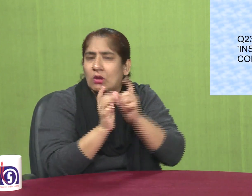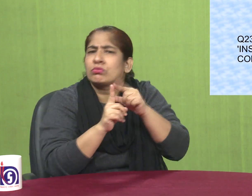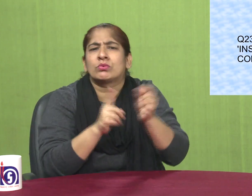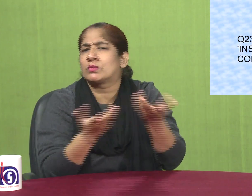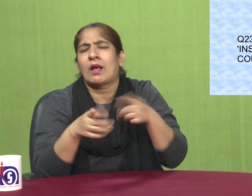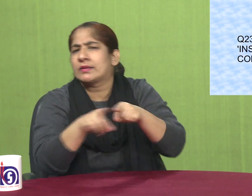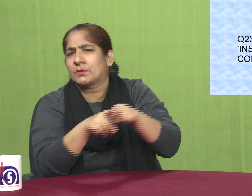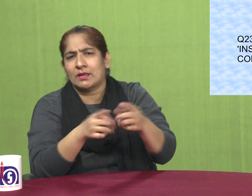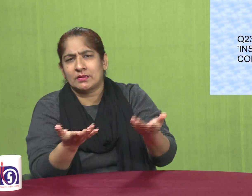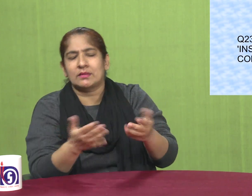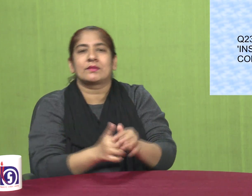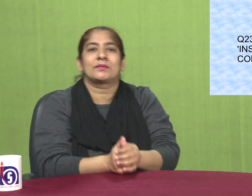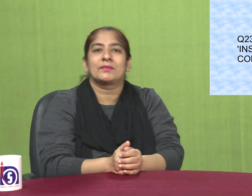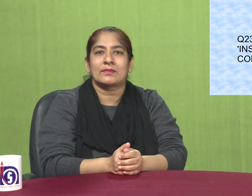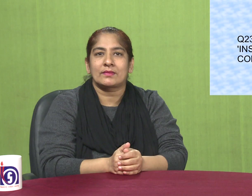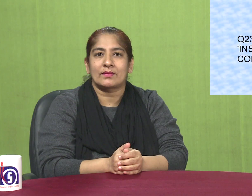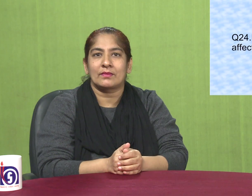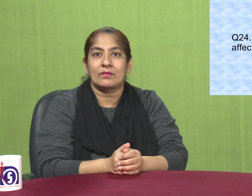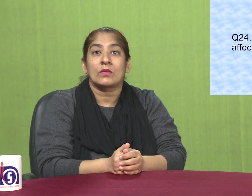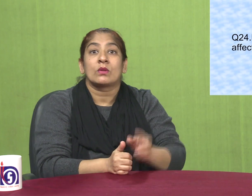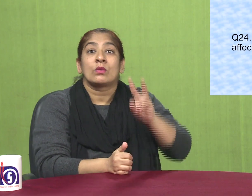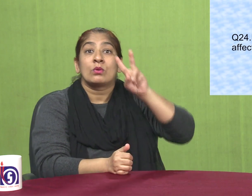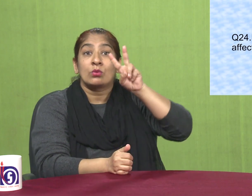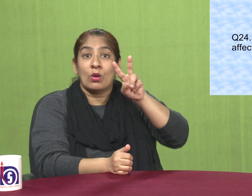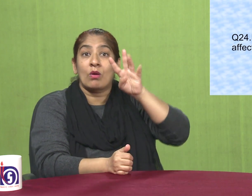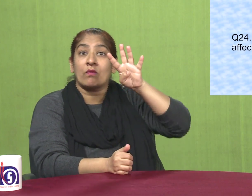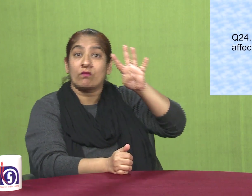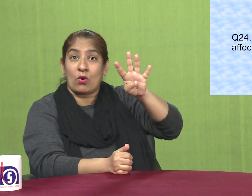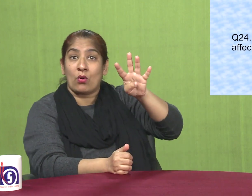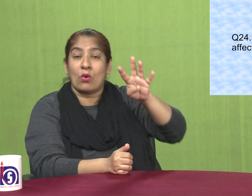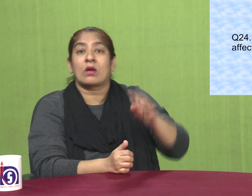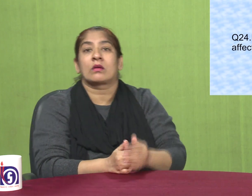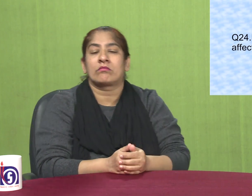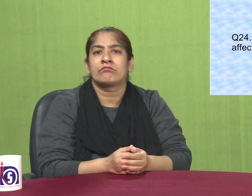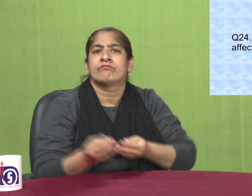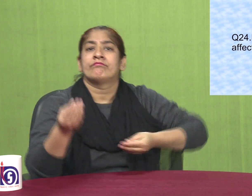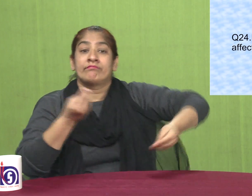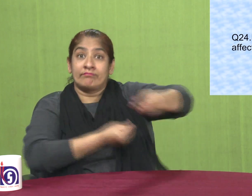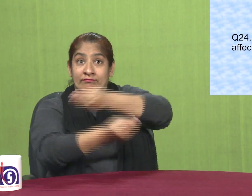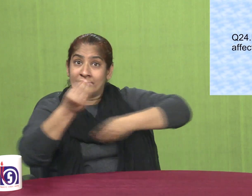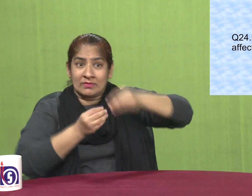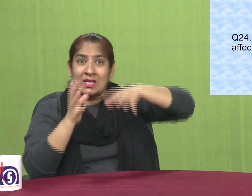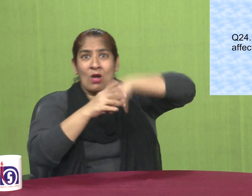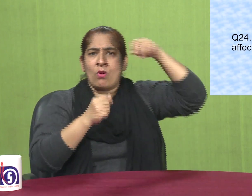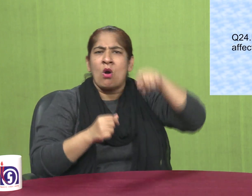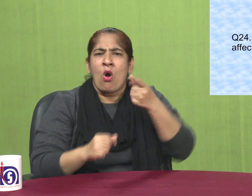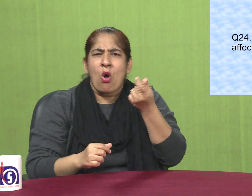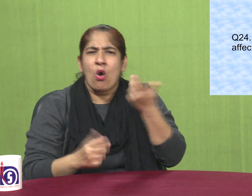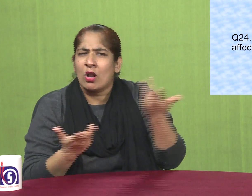question number 24 how does cost